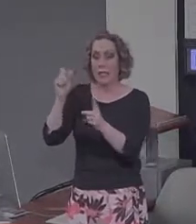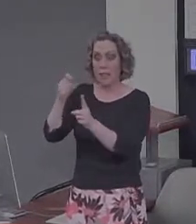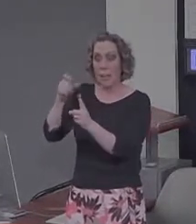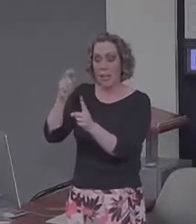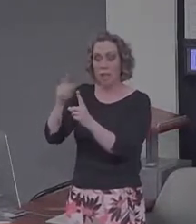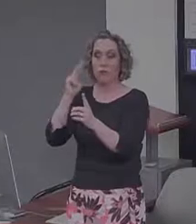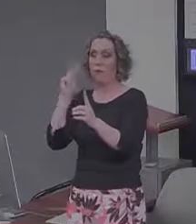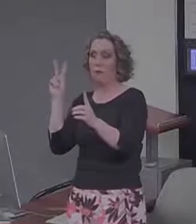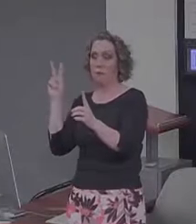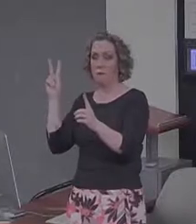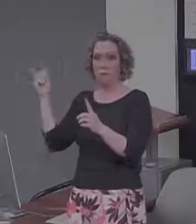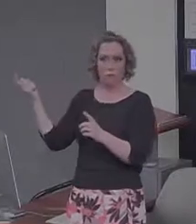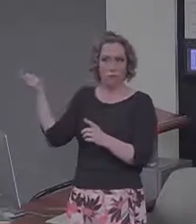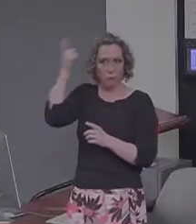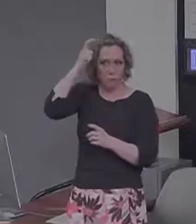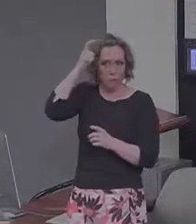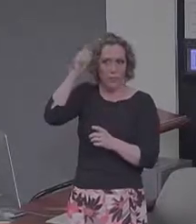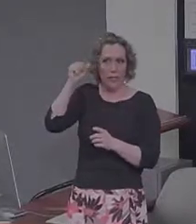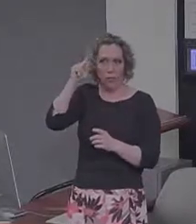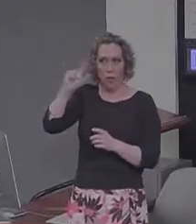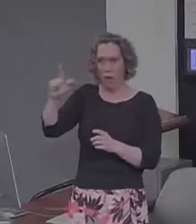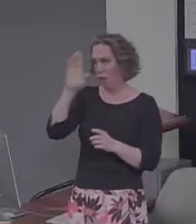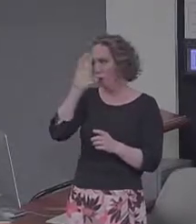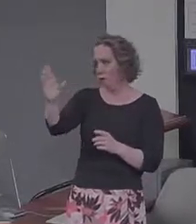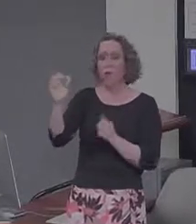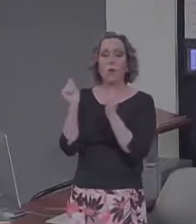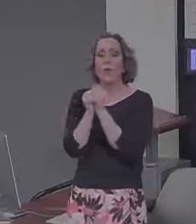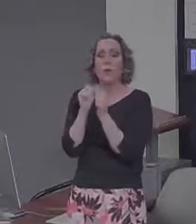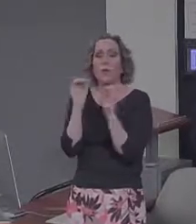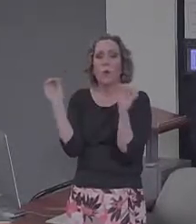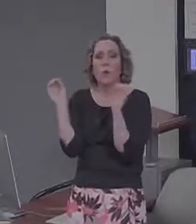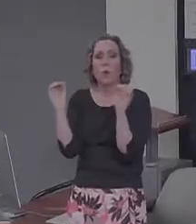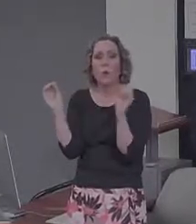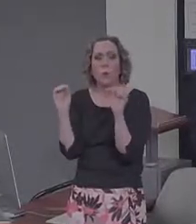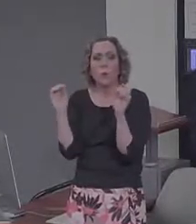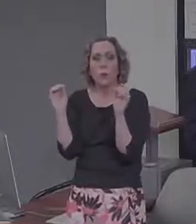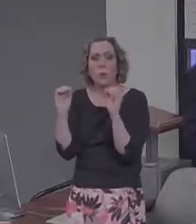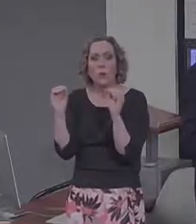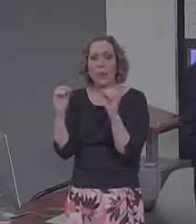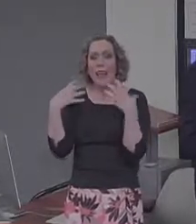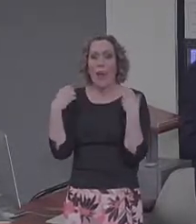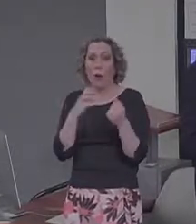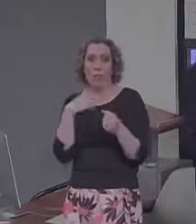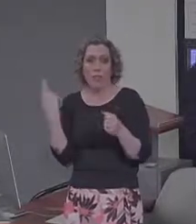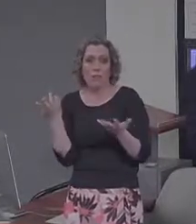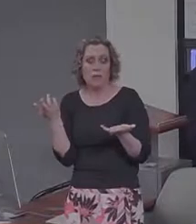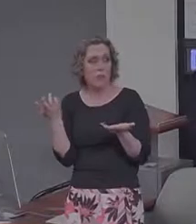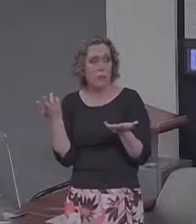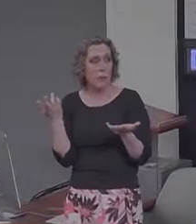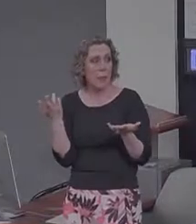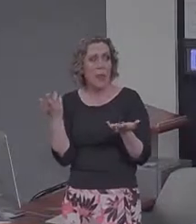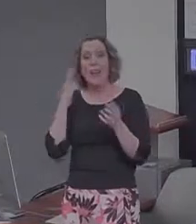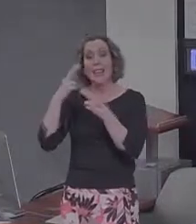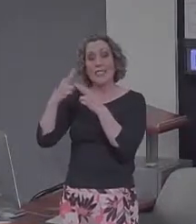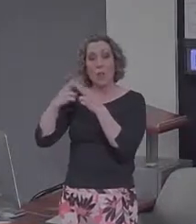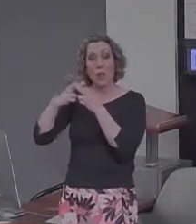skull with no health risk that temporarily disrupts normal activity